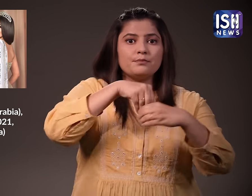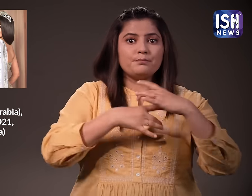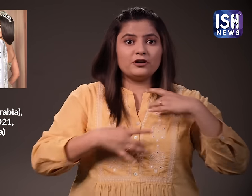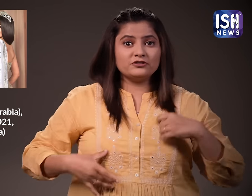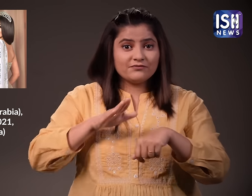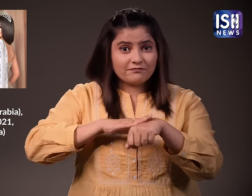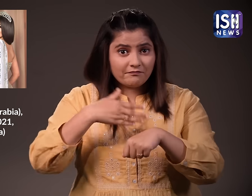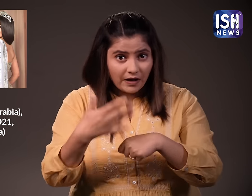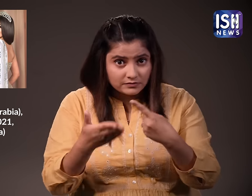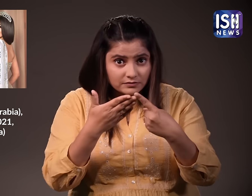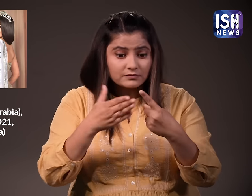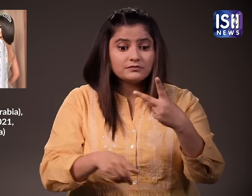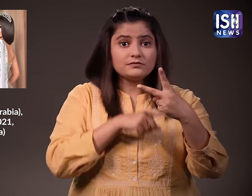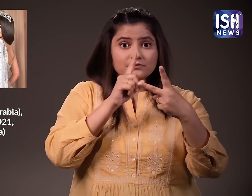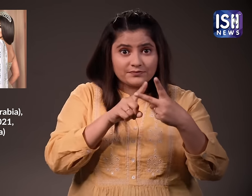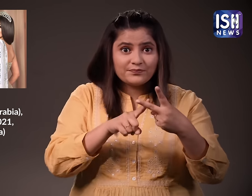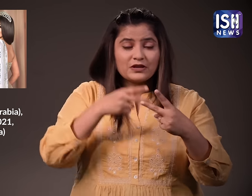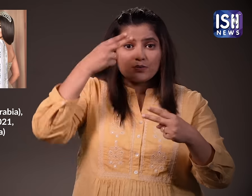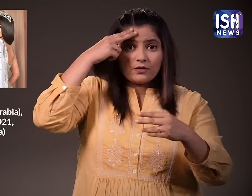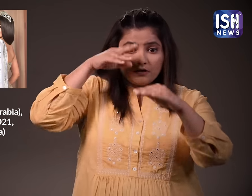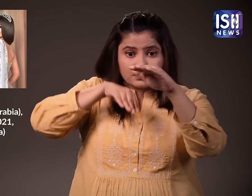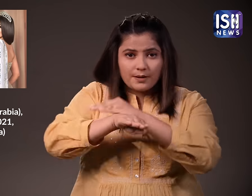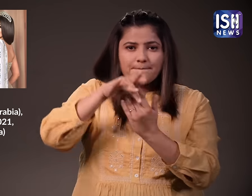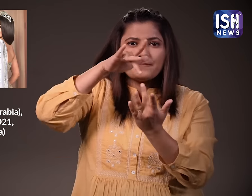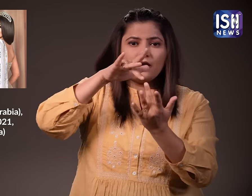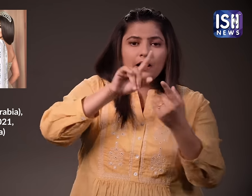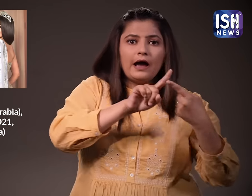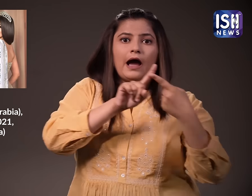Miss Middle East Saudi Arabia,